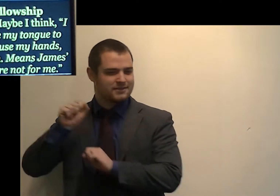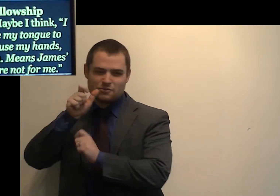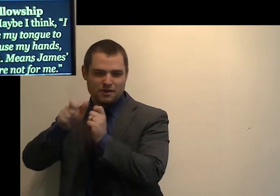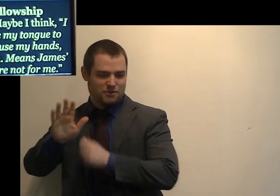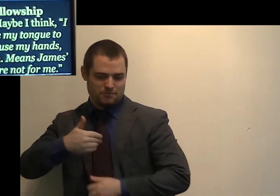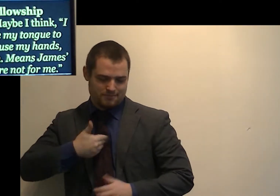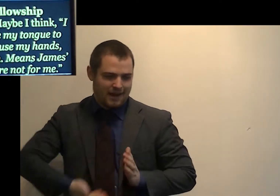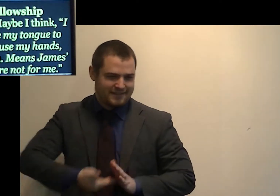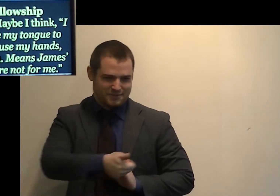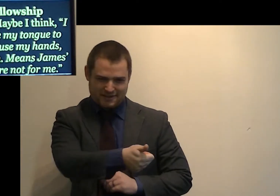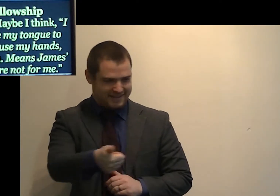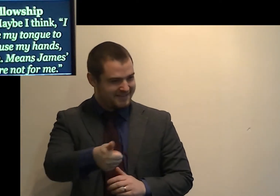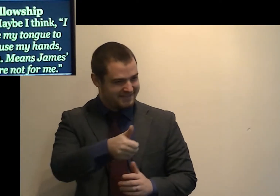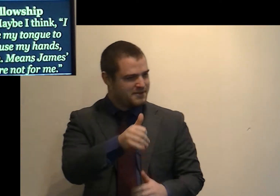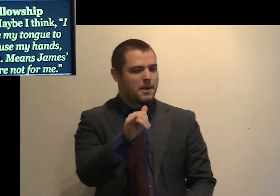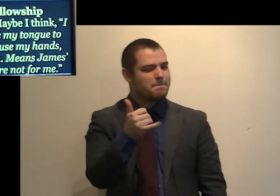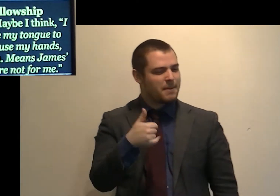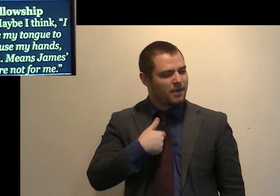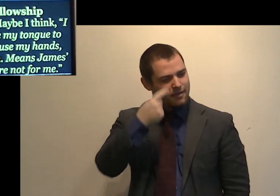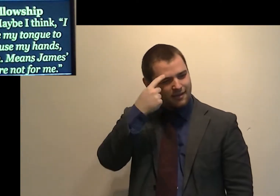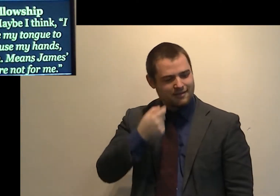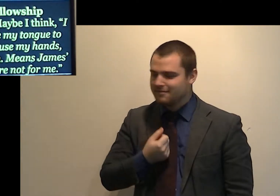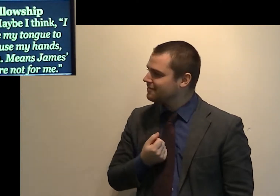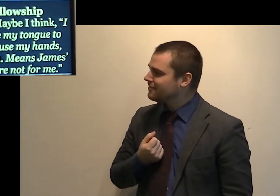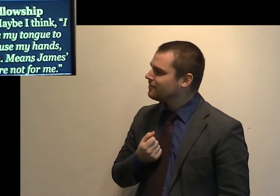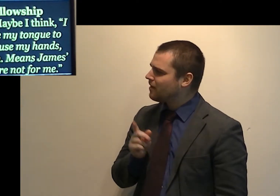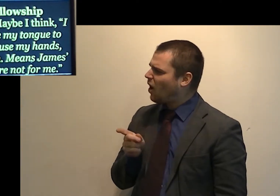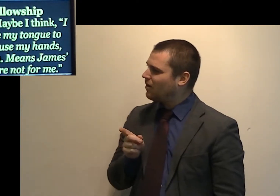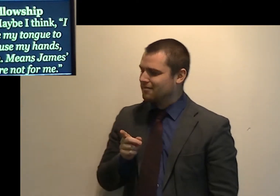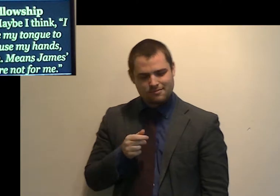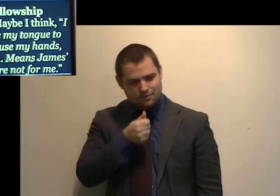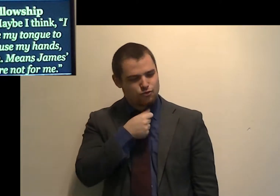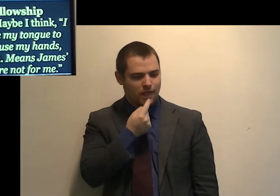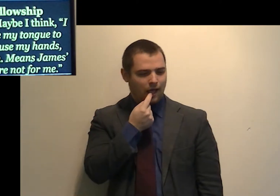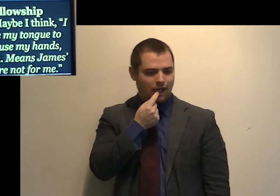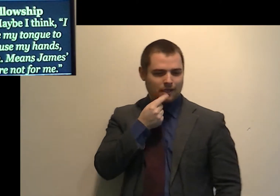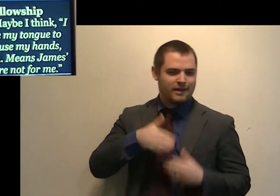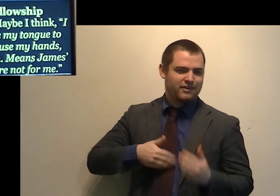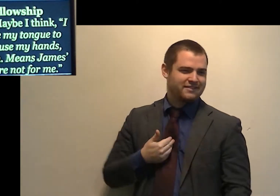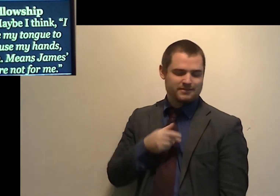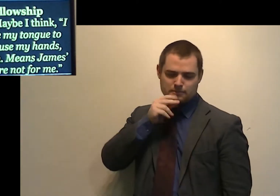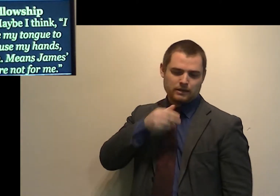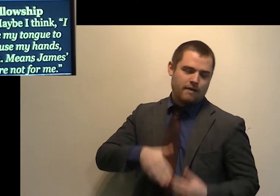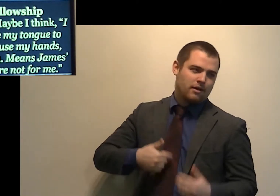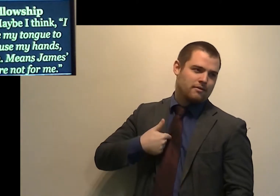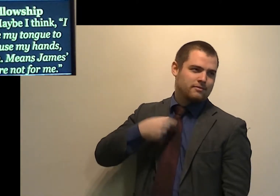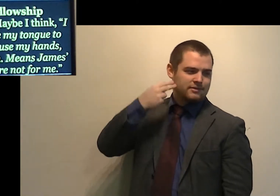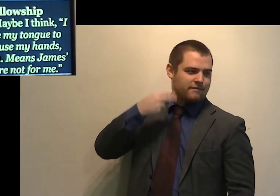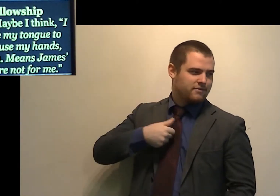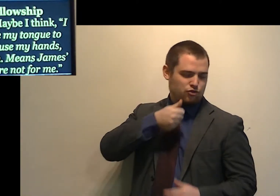Maybe, I think, I don't use my tongue to speak. I use my hands